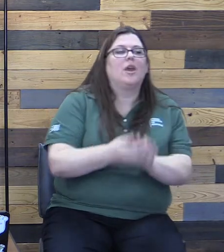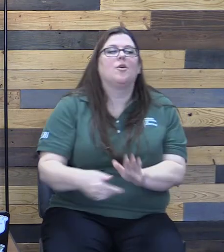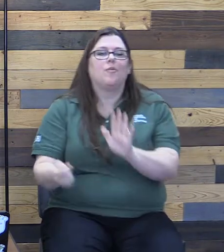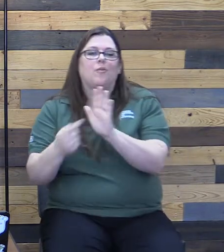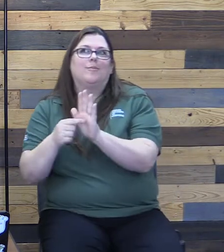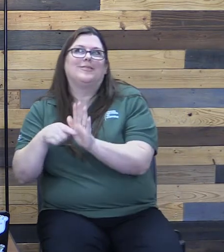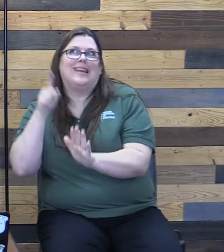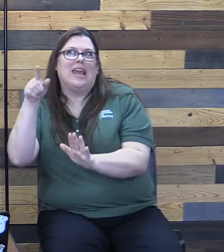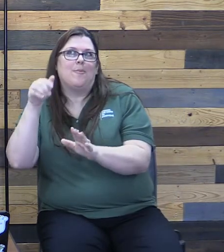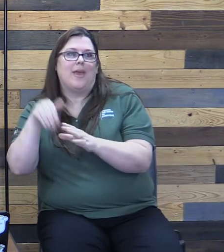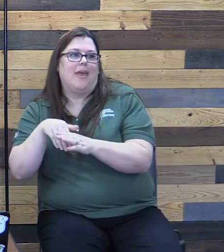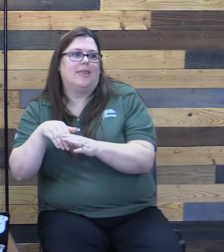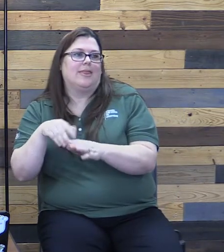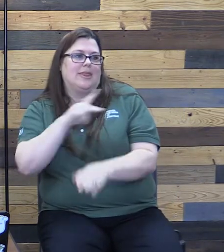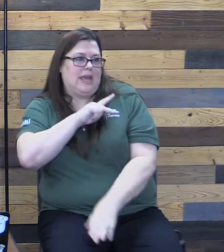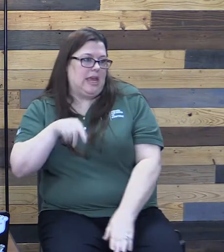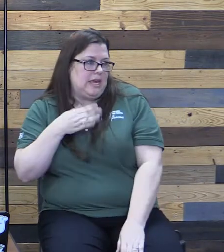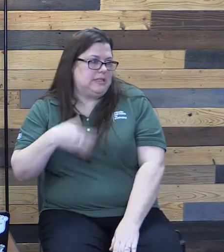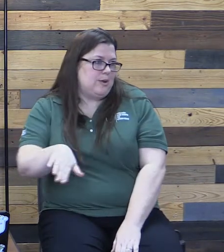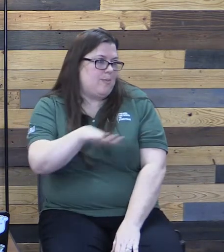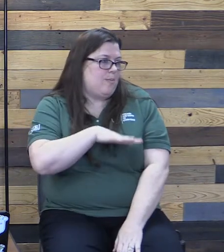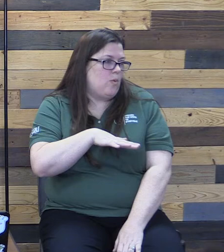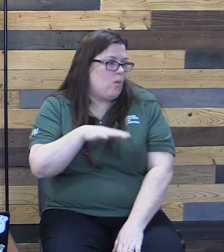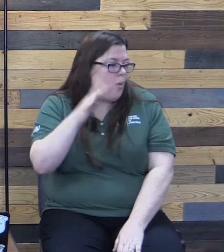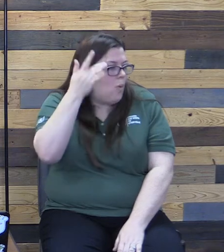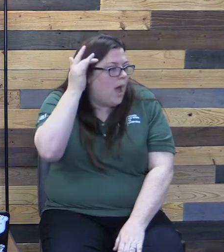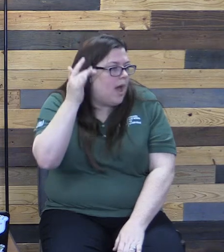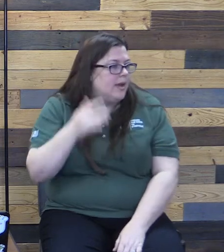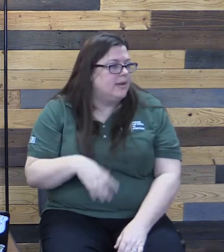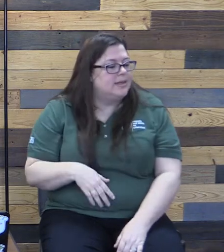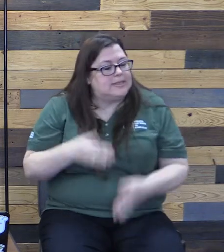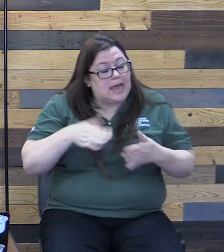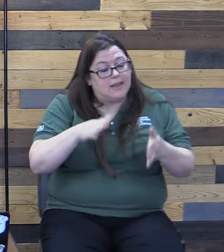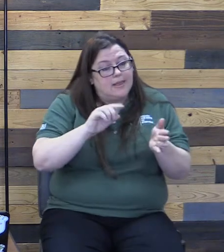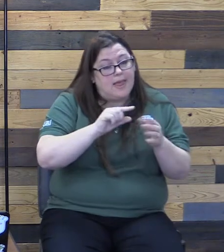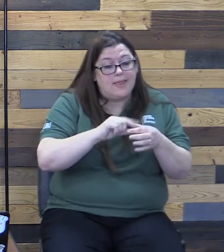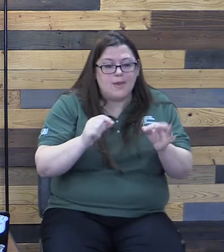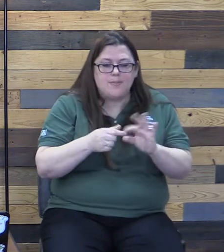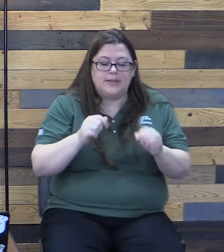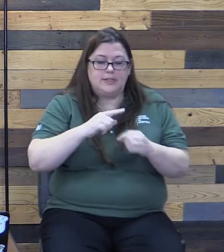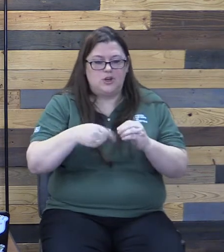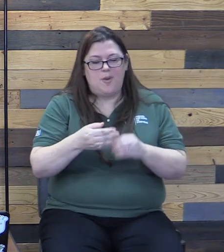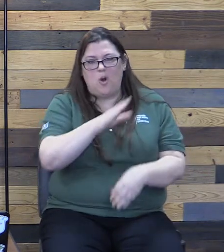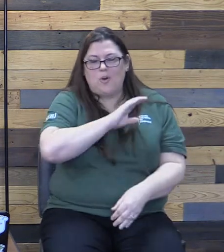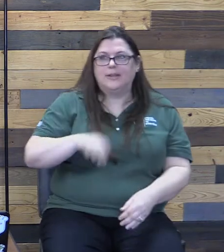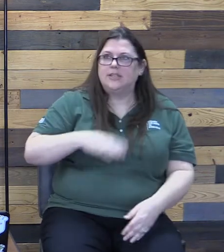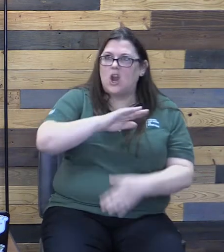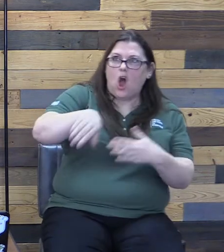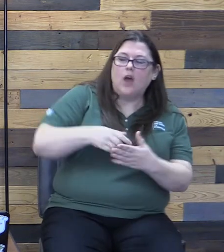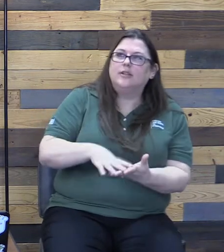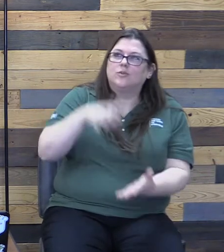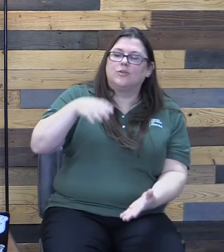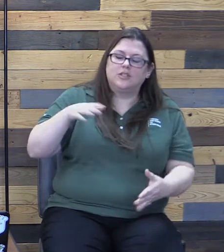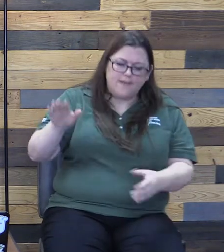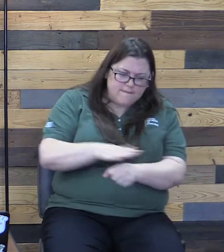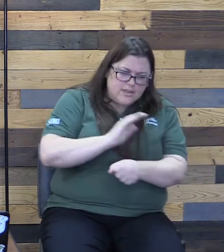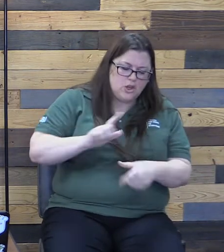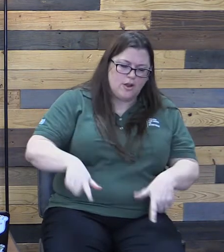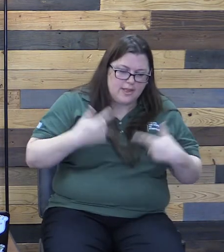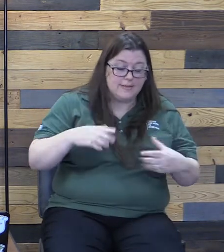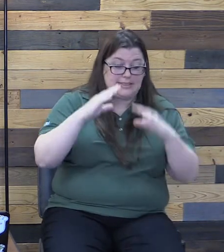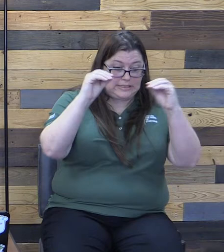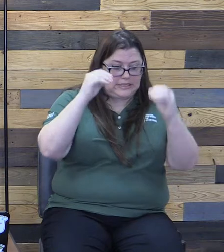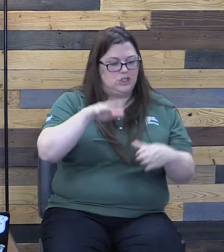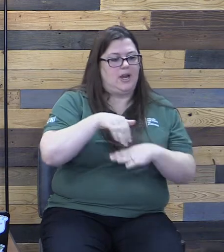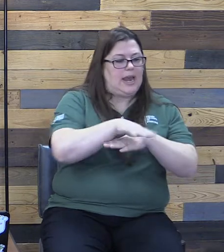read the last two verses of this section. It says, let the message about Christ and all its riches fill your lives. Teach and counsel each other with